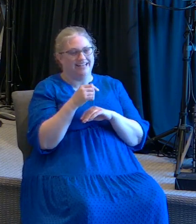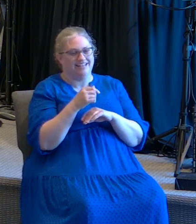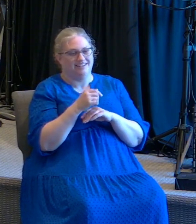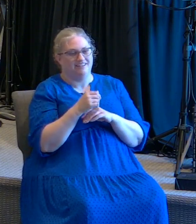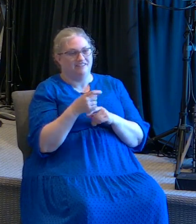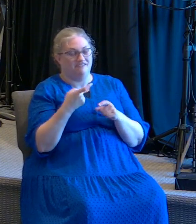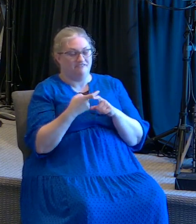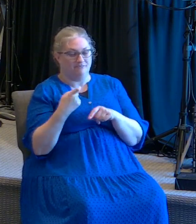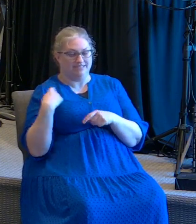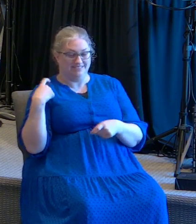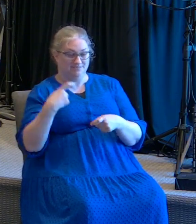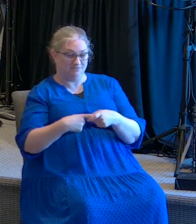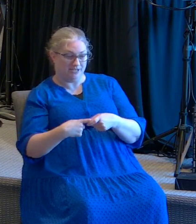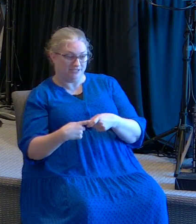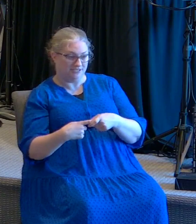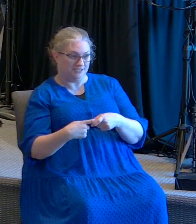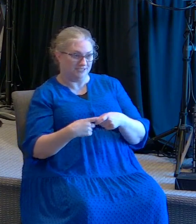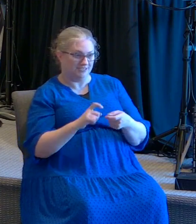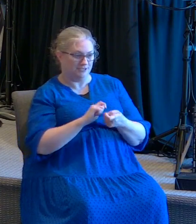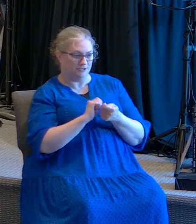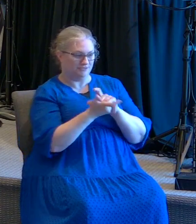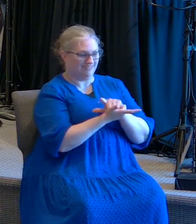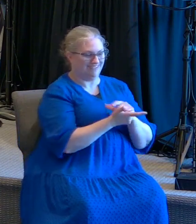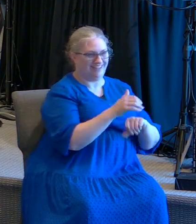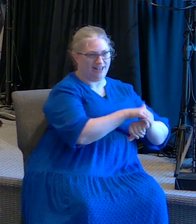need to do bilingual in a second? No.